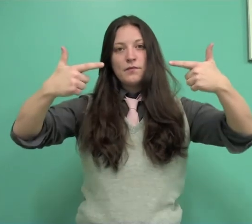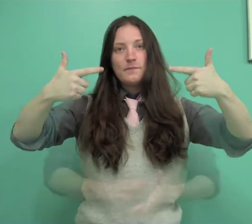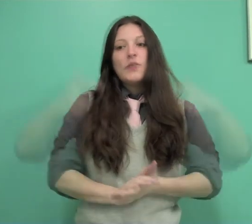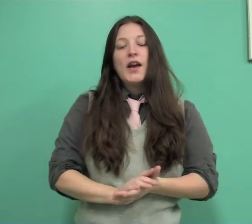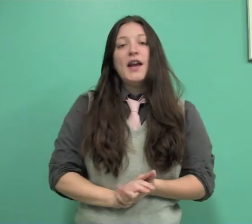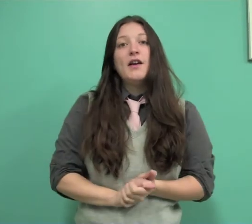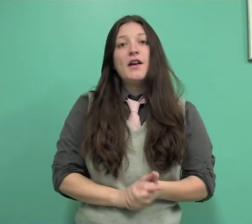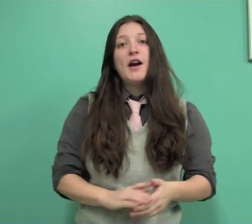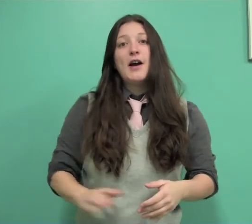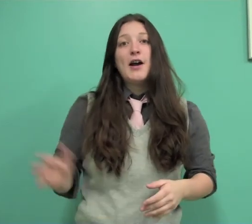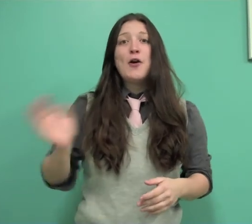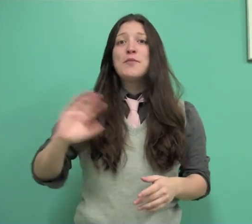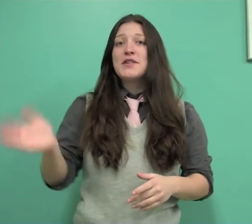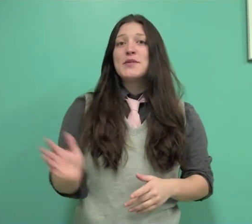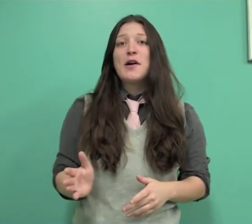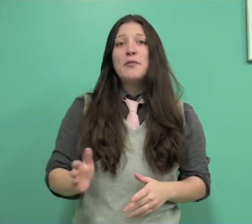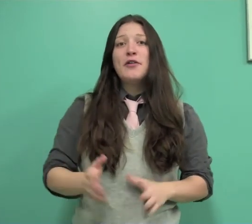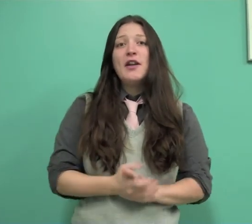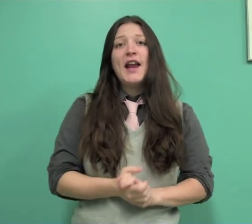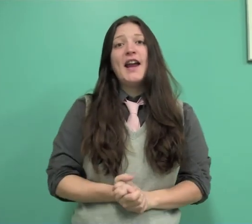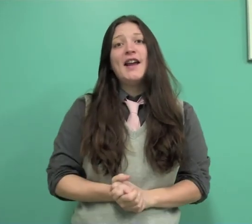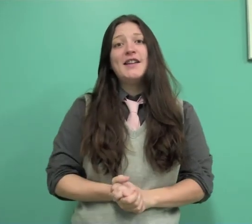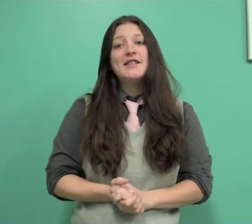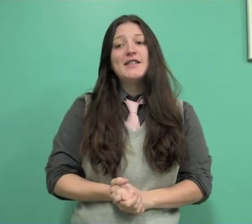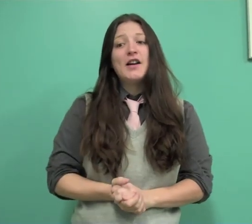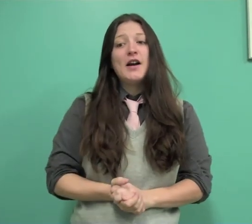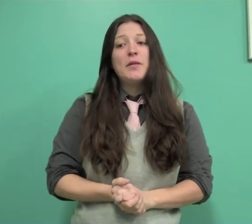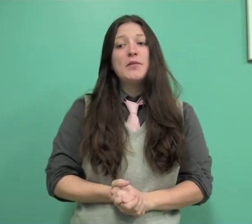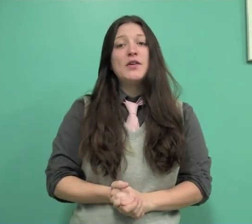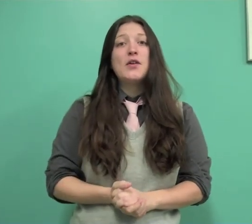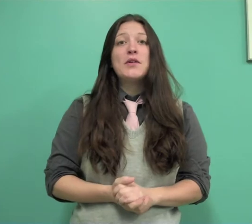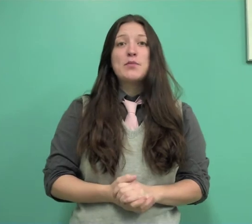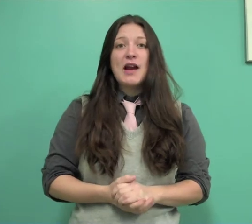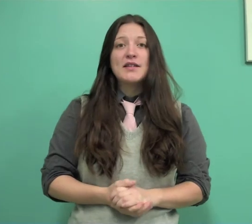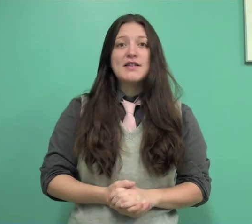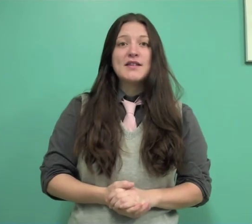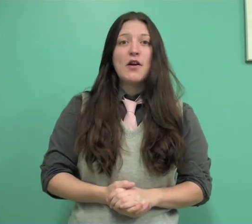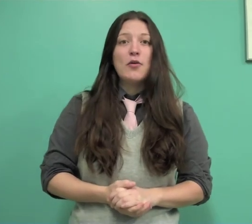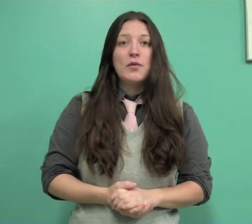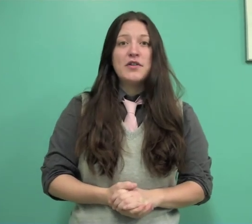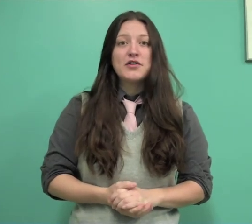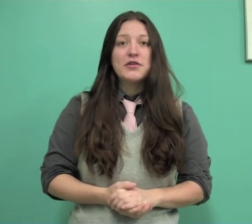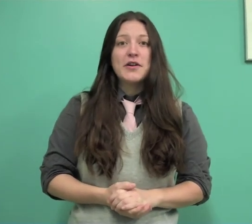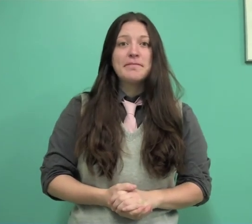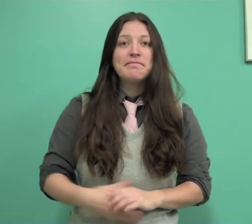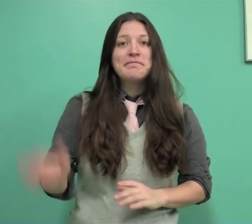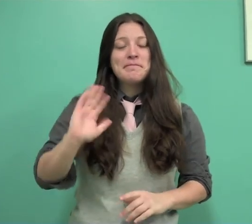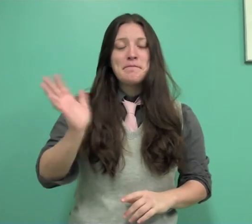Okay. I hope this was helpful and you can always practice this at home with your children. Bye!